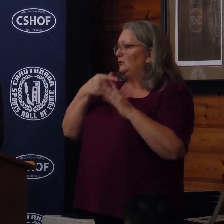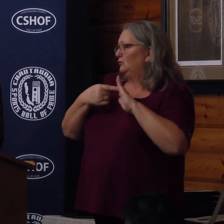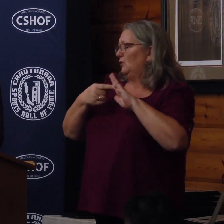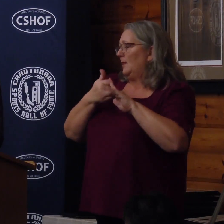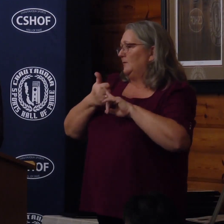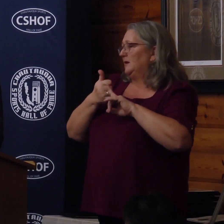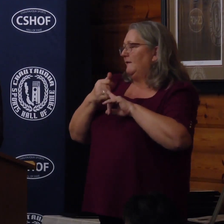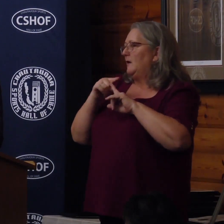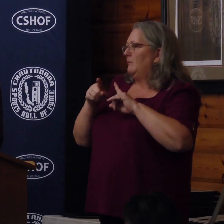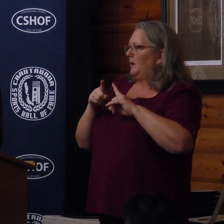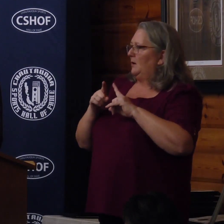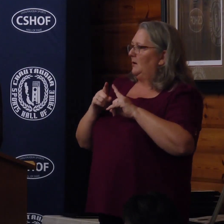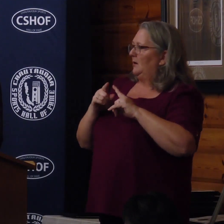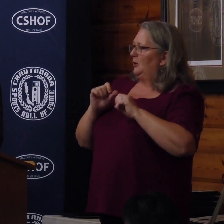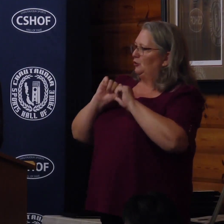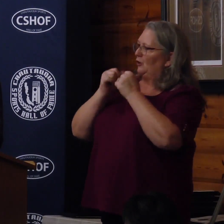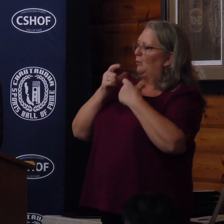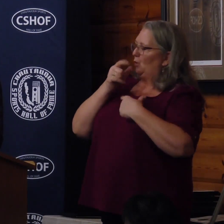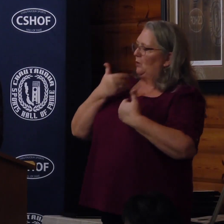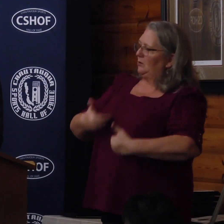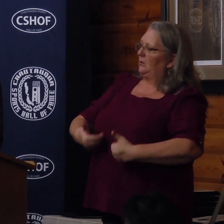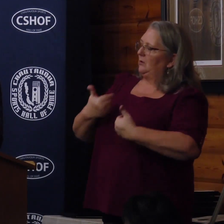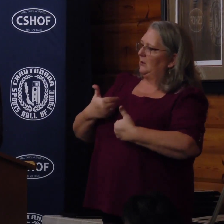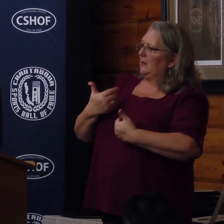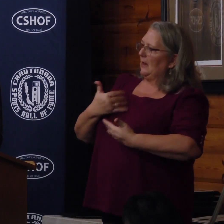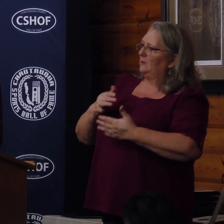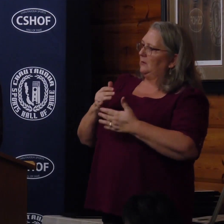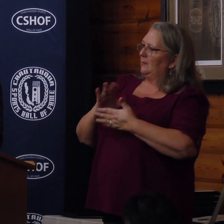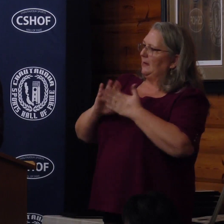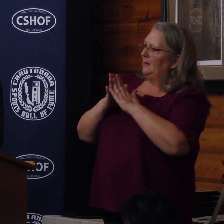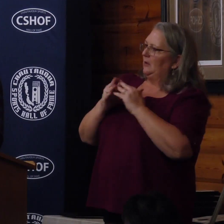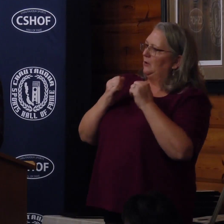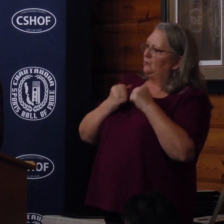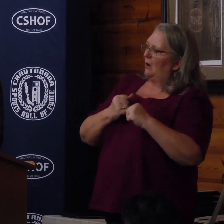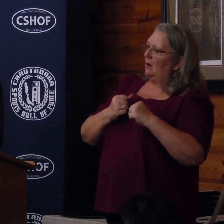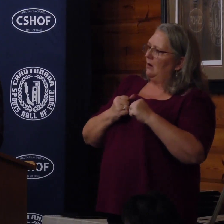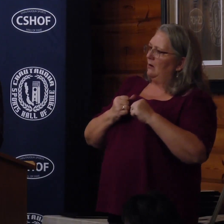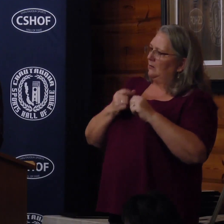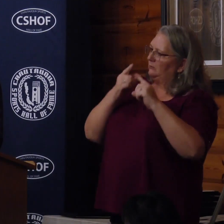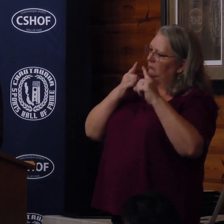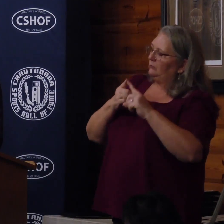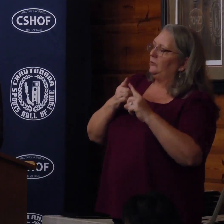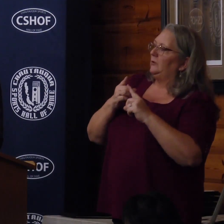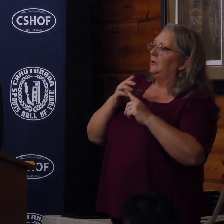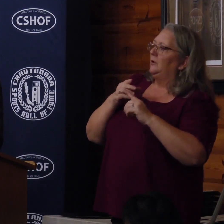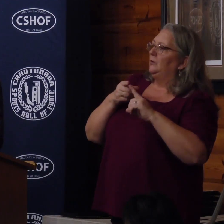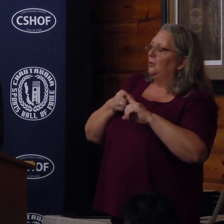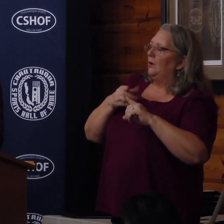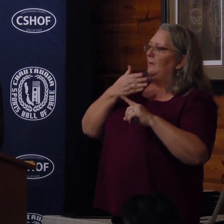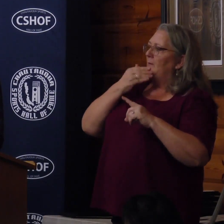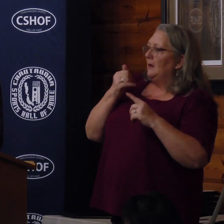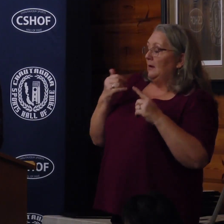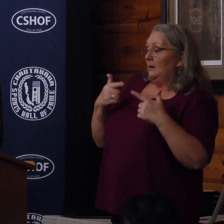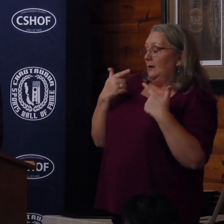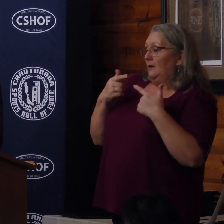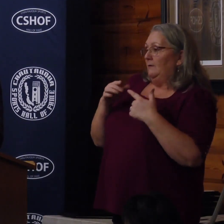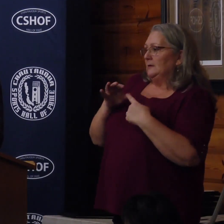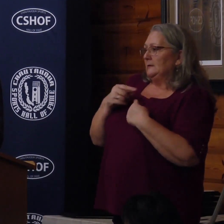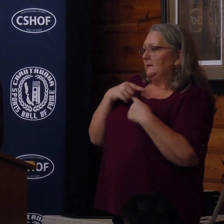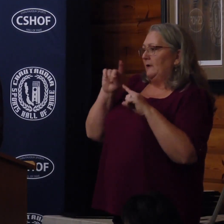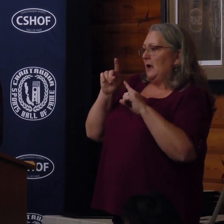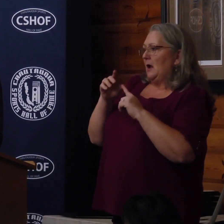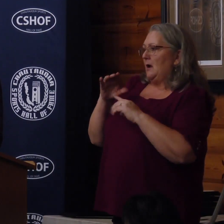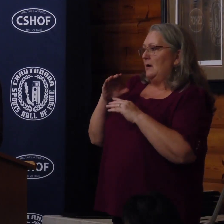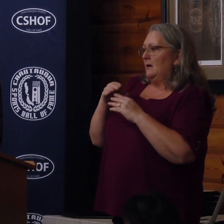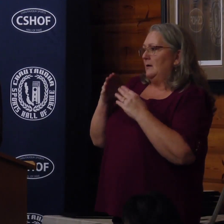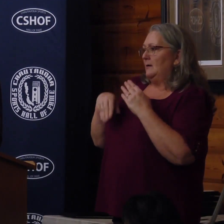but shape us and allow us to drive strength and determination toward a better life with successful outcomes. To